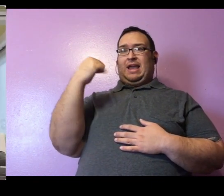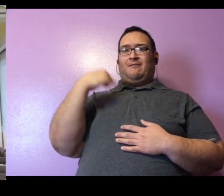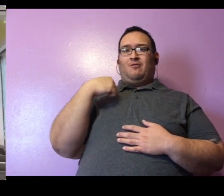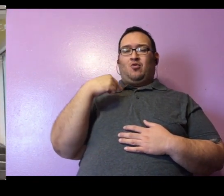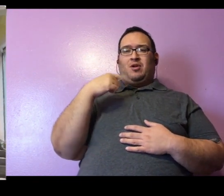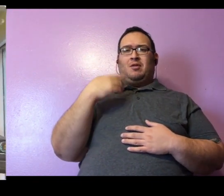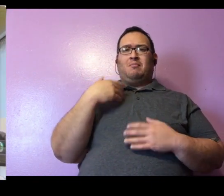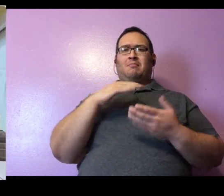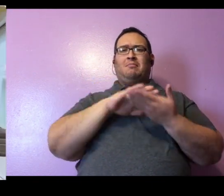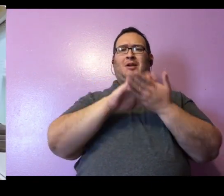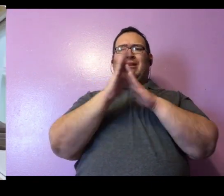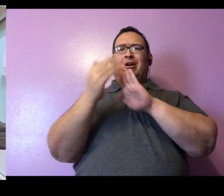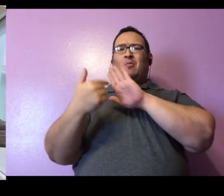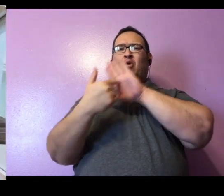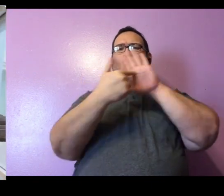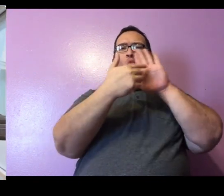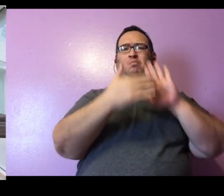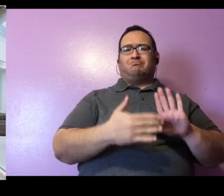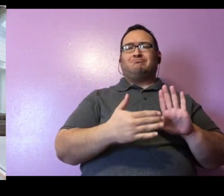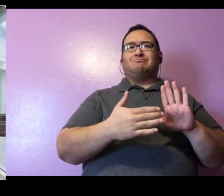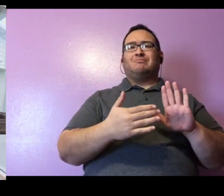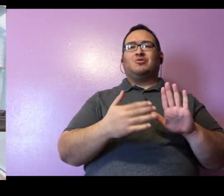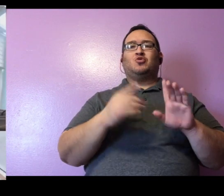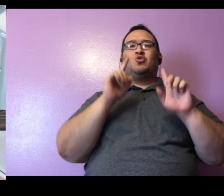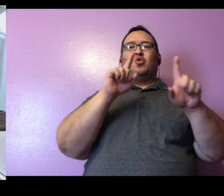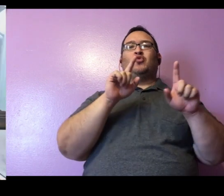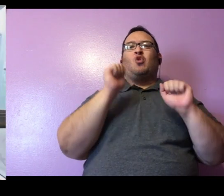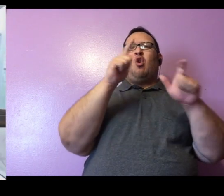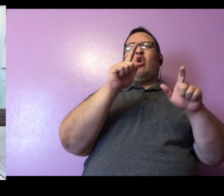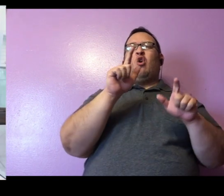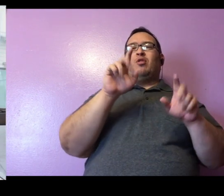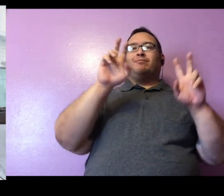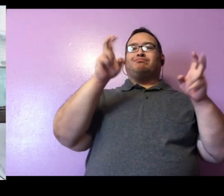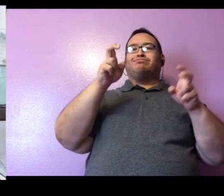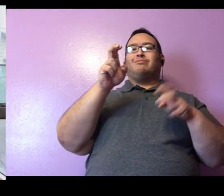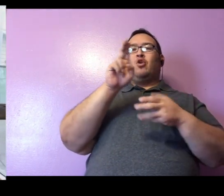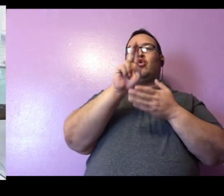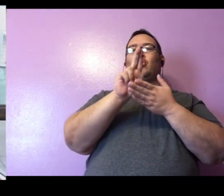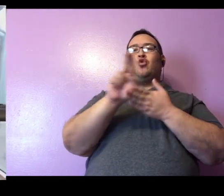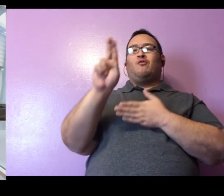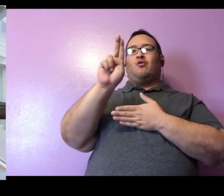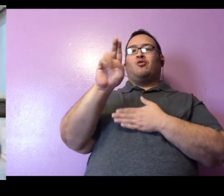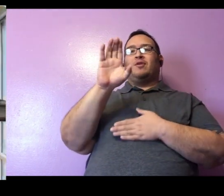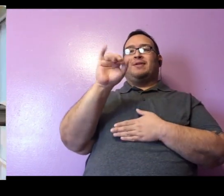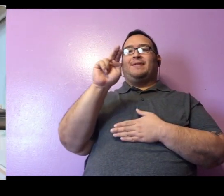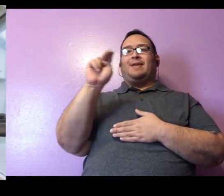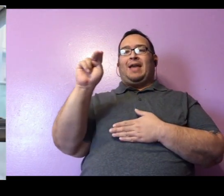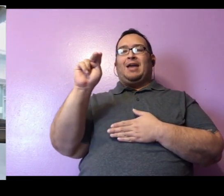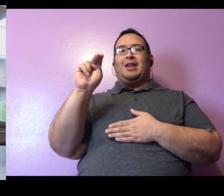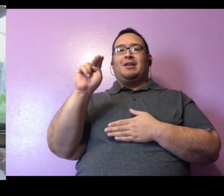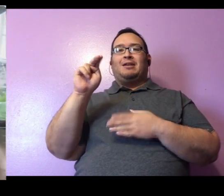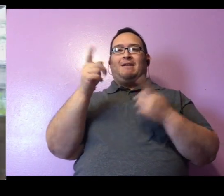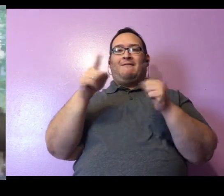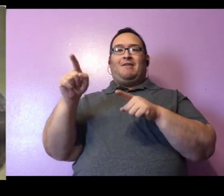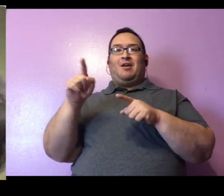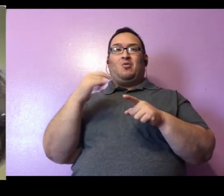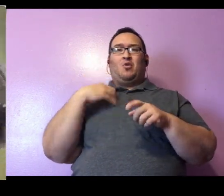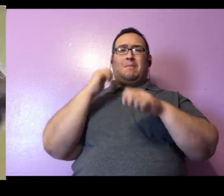and go to all the different UC sporting events. So we take Lucille to basketball games and football games and baseball